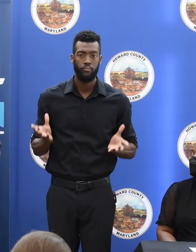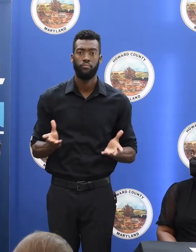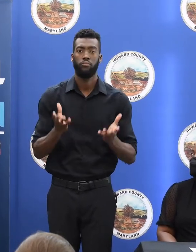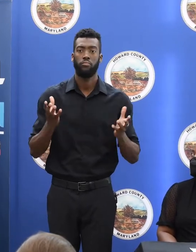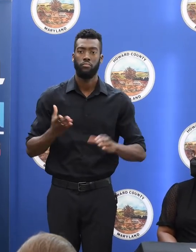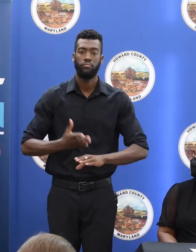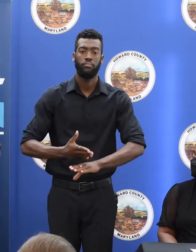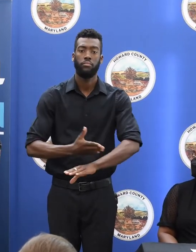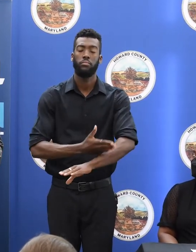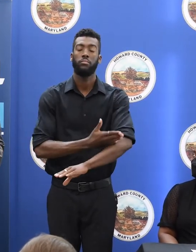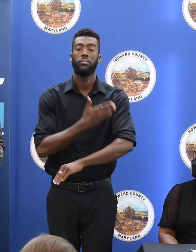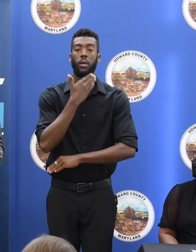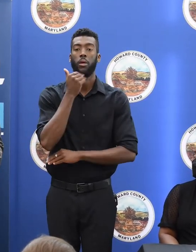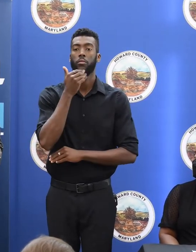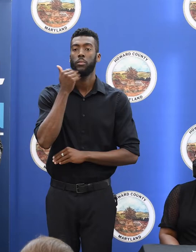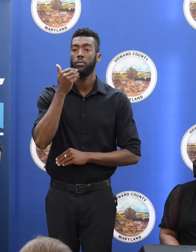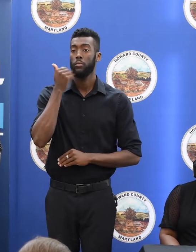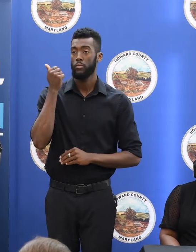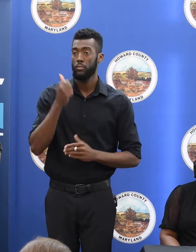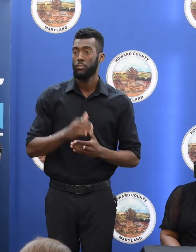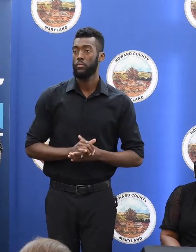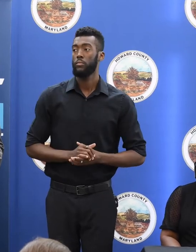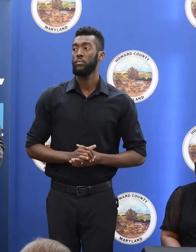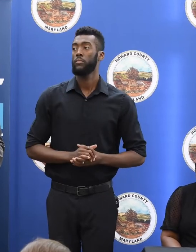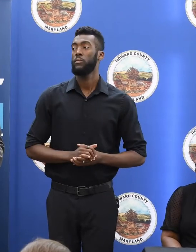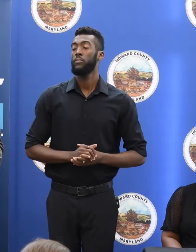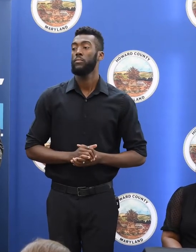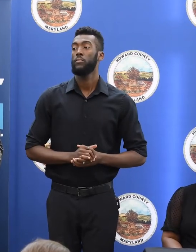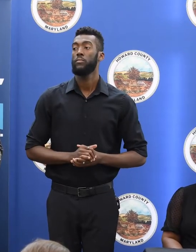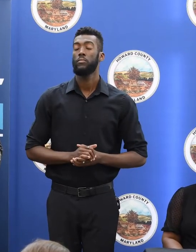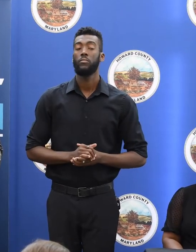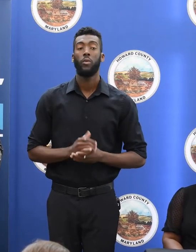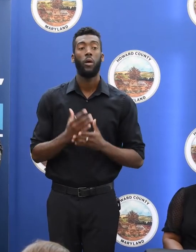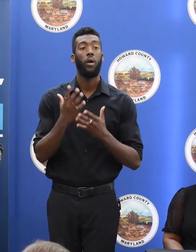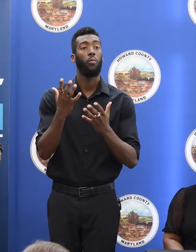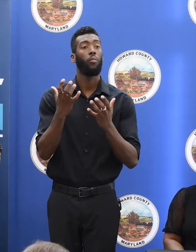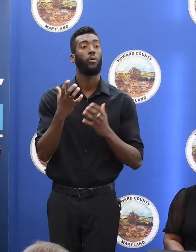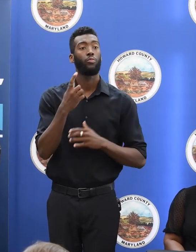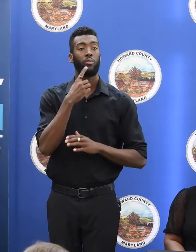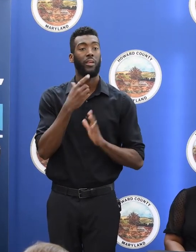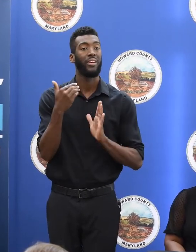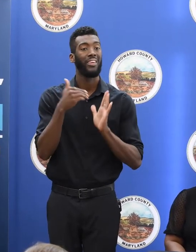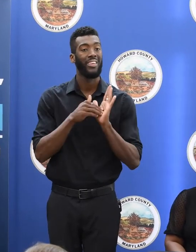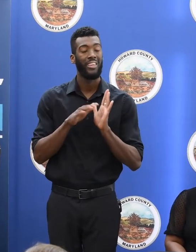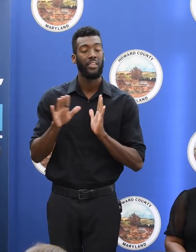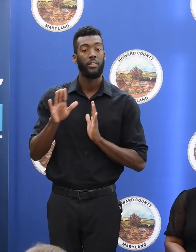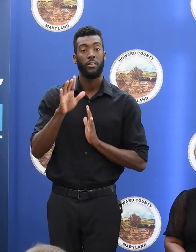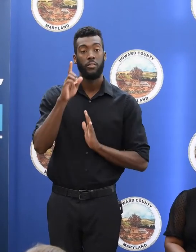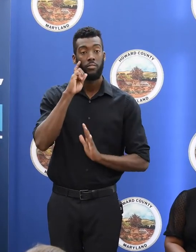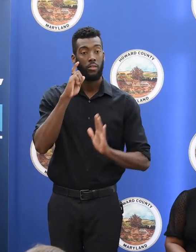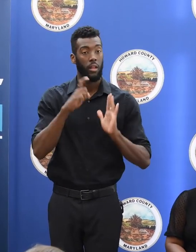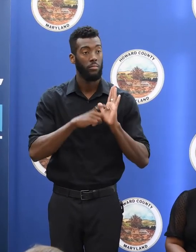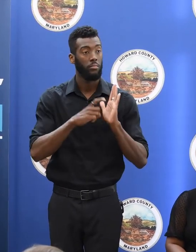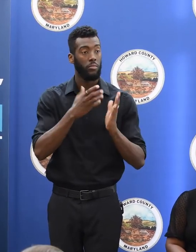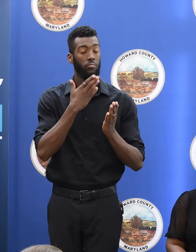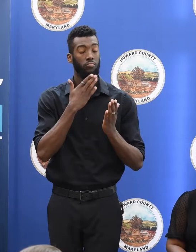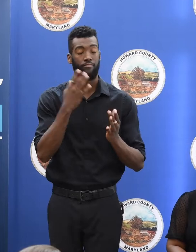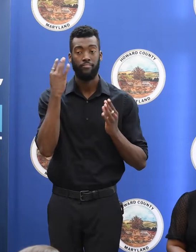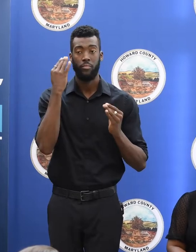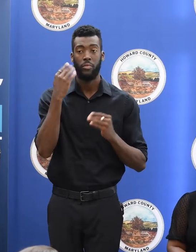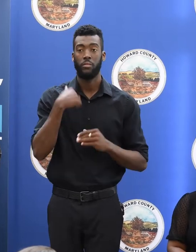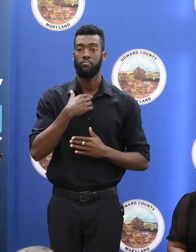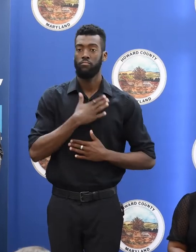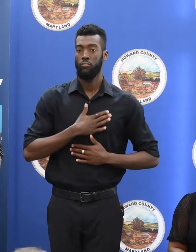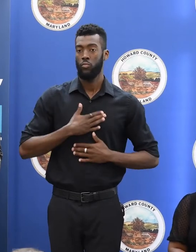better and to be better. I also want to just echo his acknowledgments and thoughts, and I really appreciate the